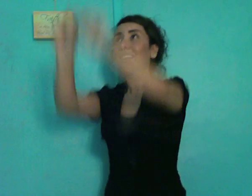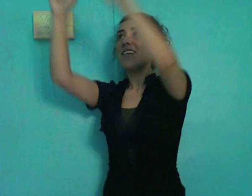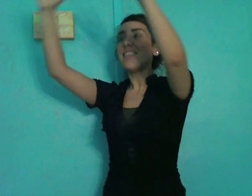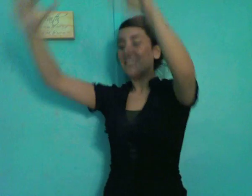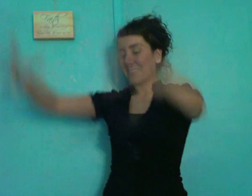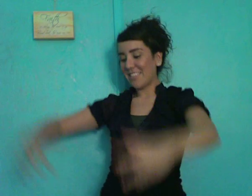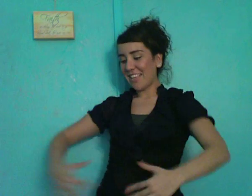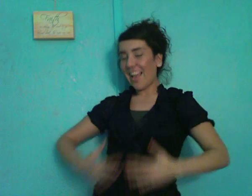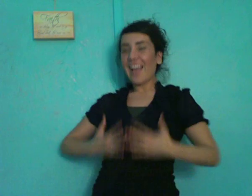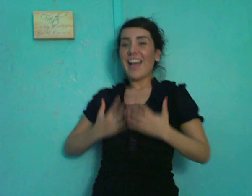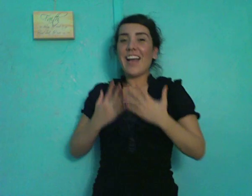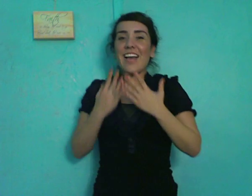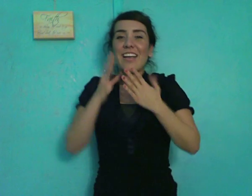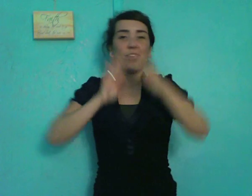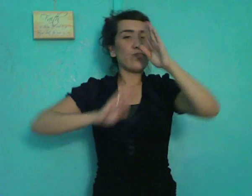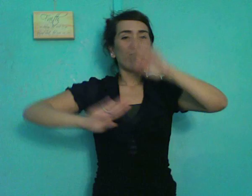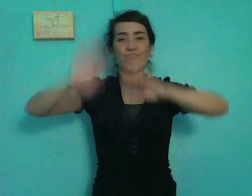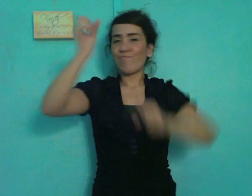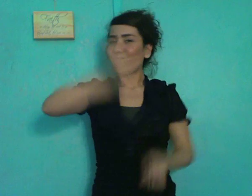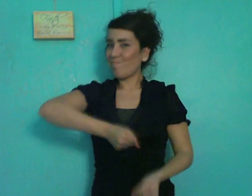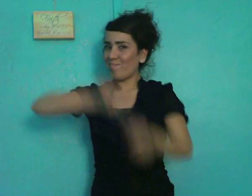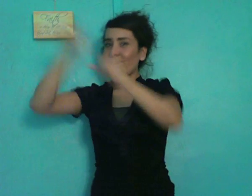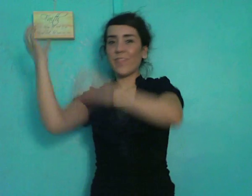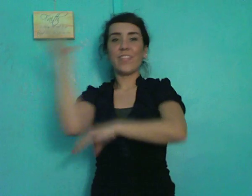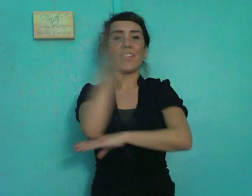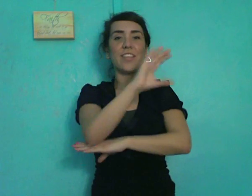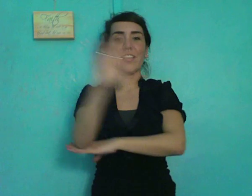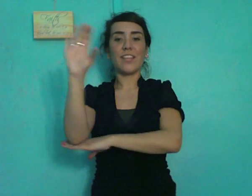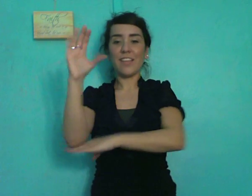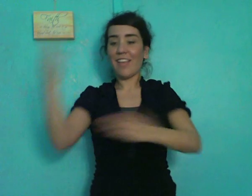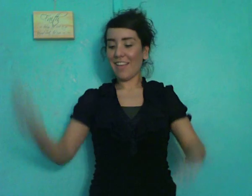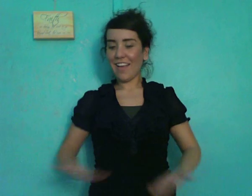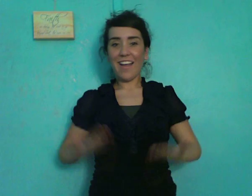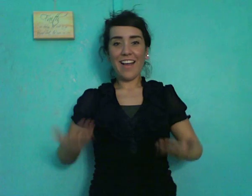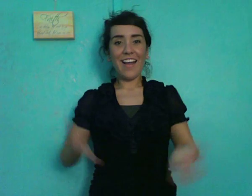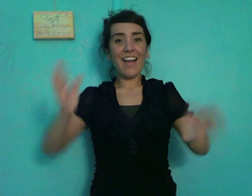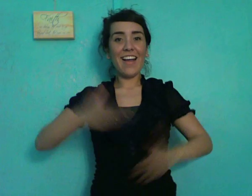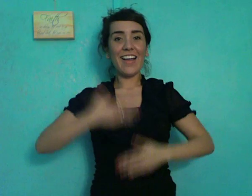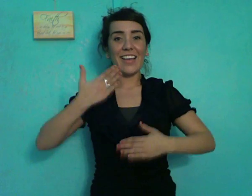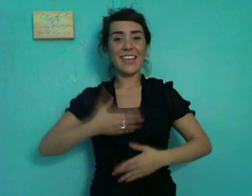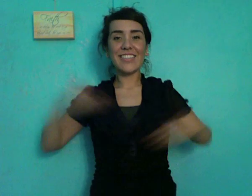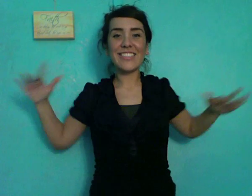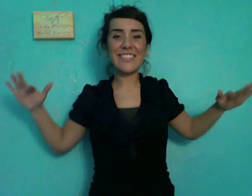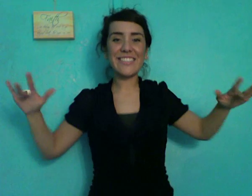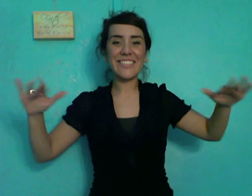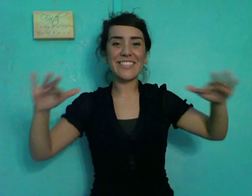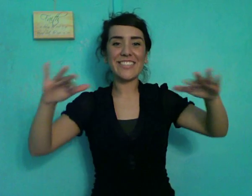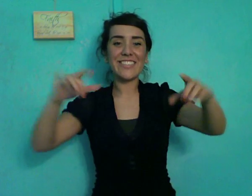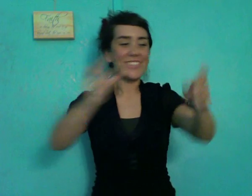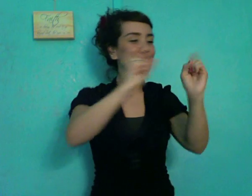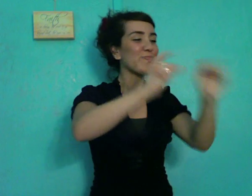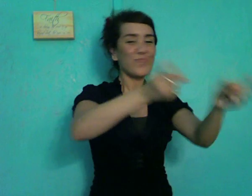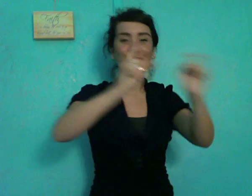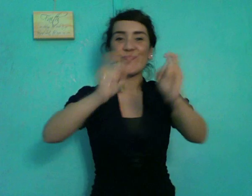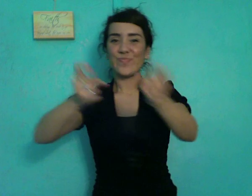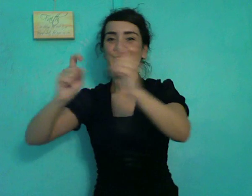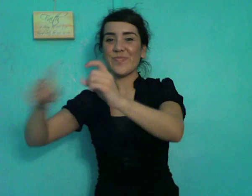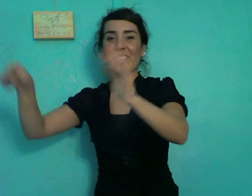with silver bells, all seem to say, no cares away. Christmas is here, bringing your chin to young and old. Ding at the boat,